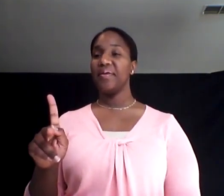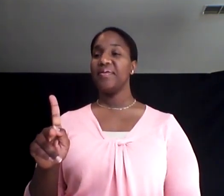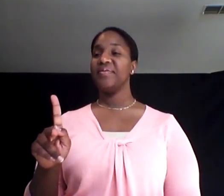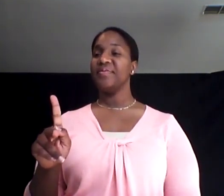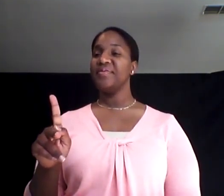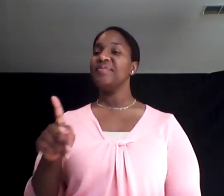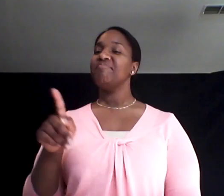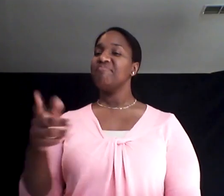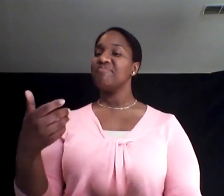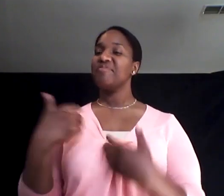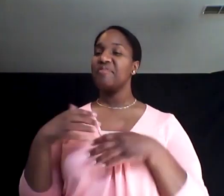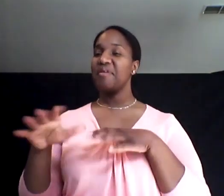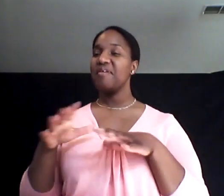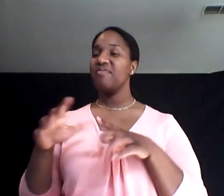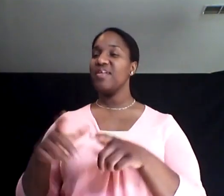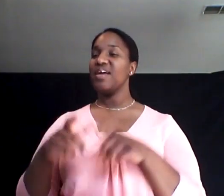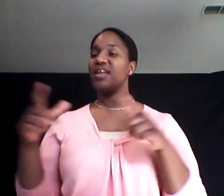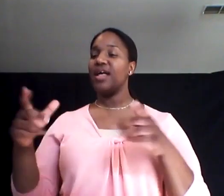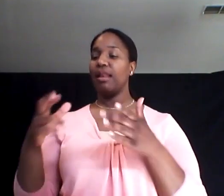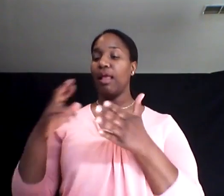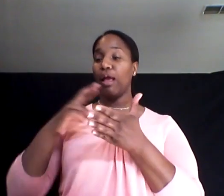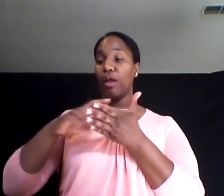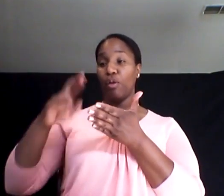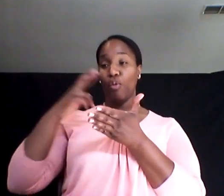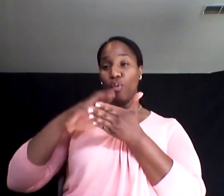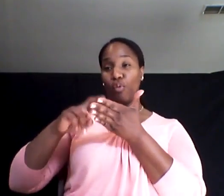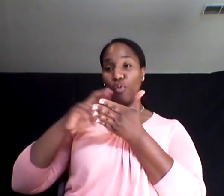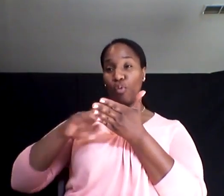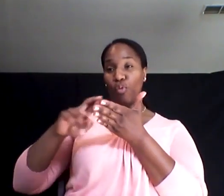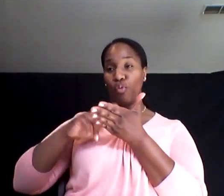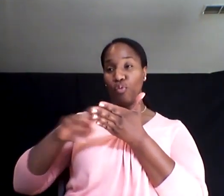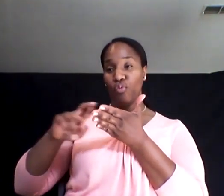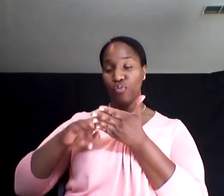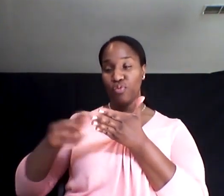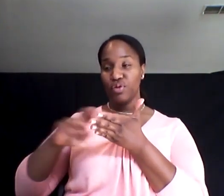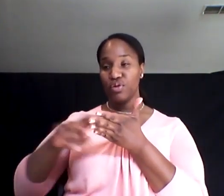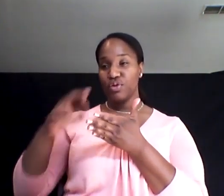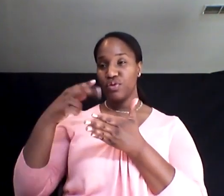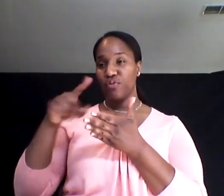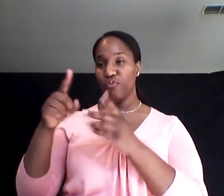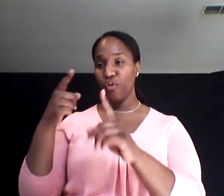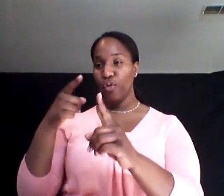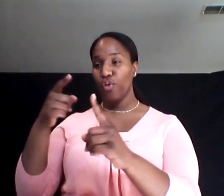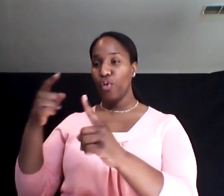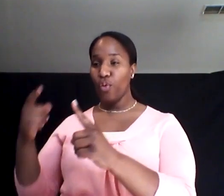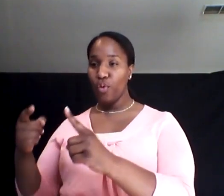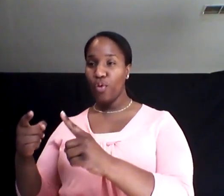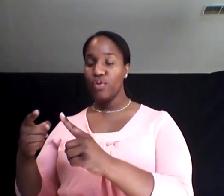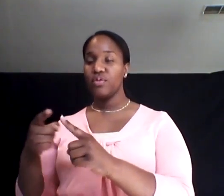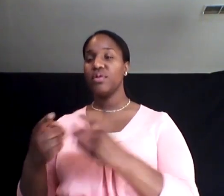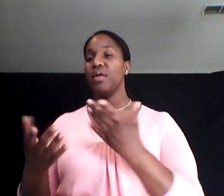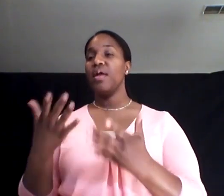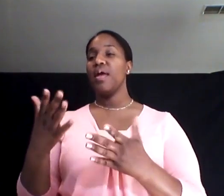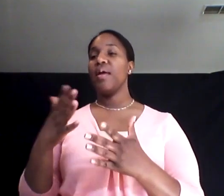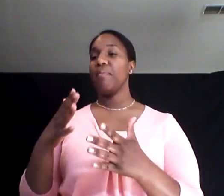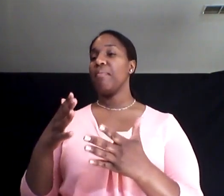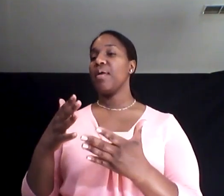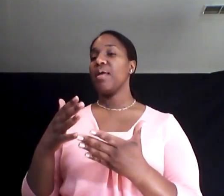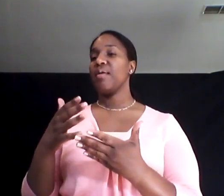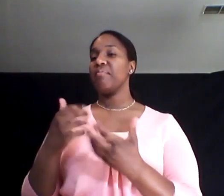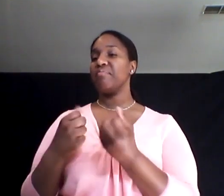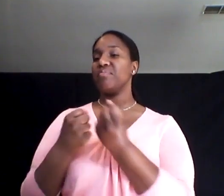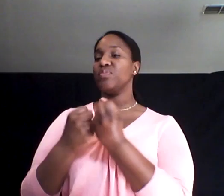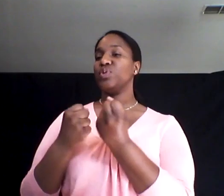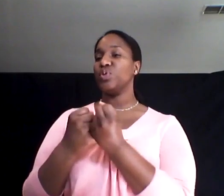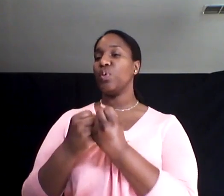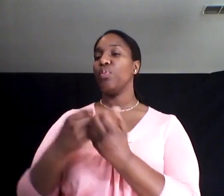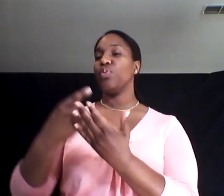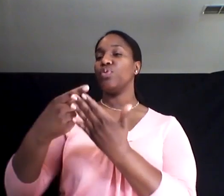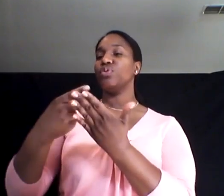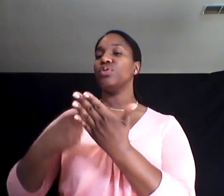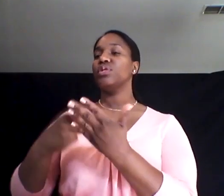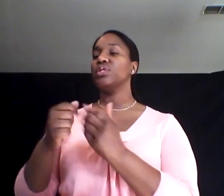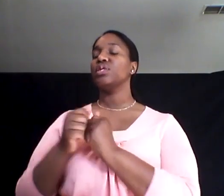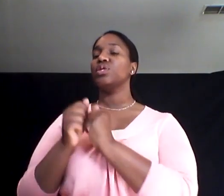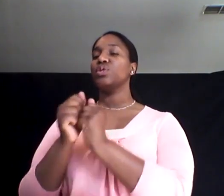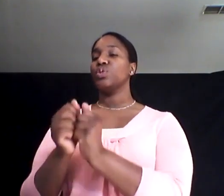when I register as out at the College of South Carolina, I really will discuss that with an advisor there to